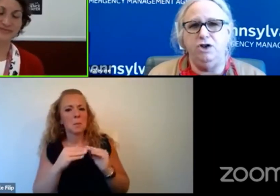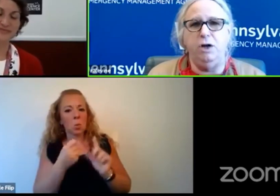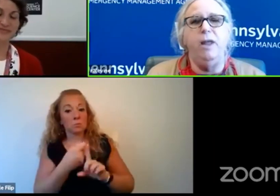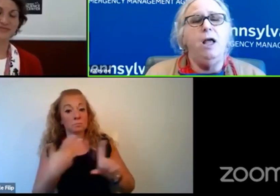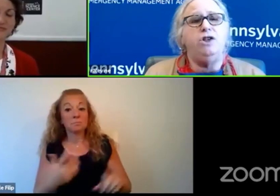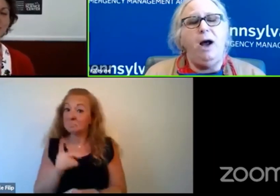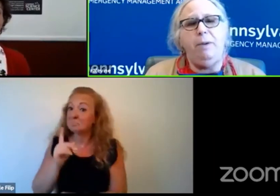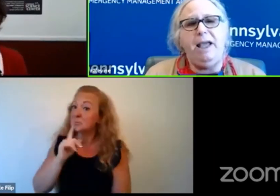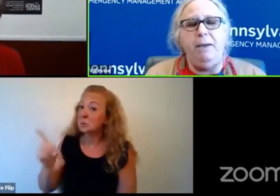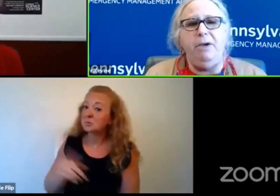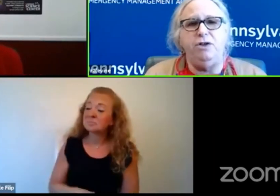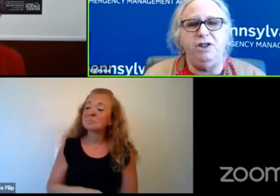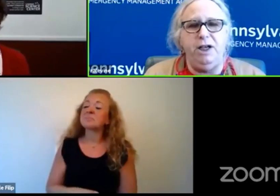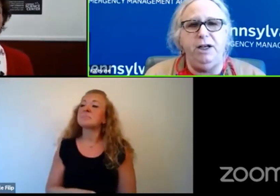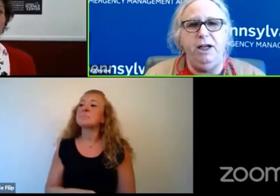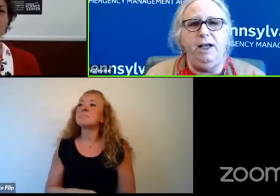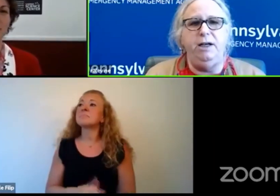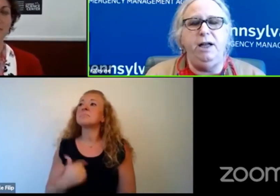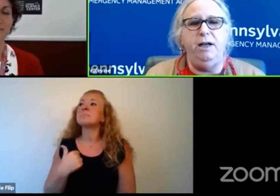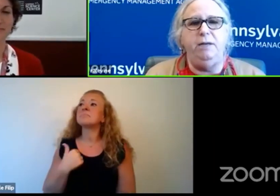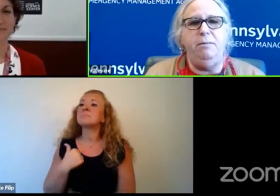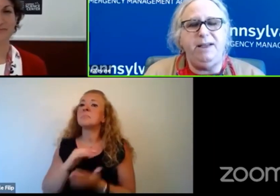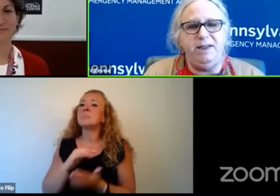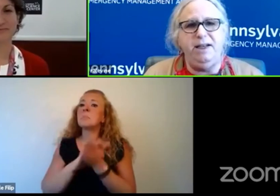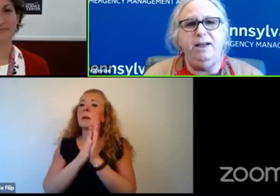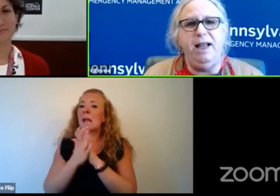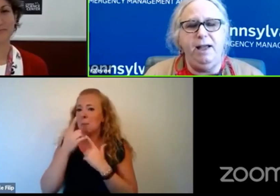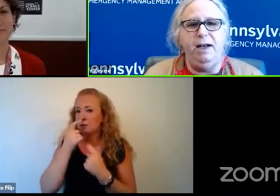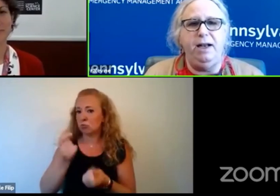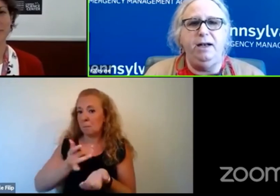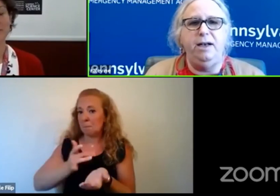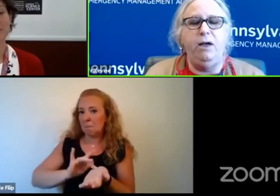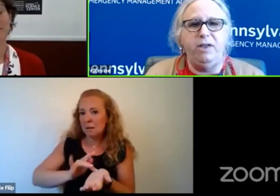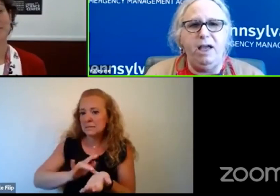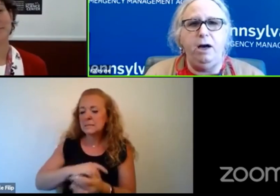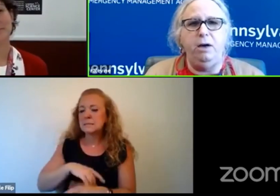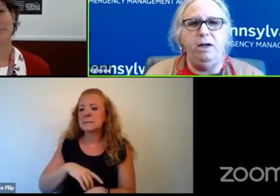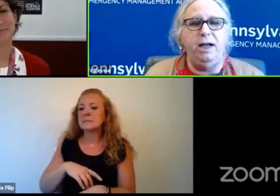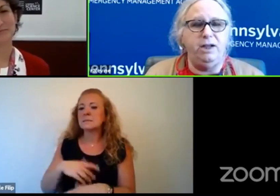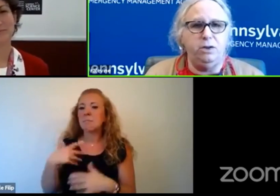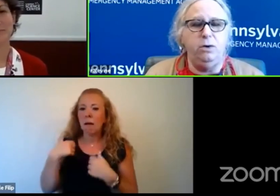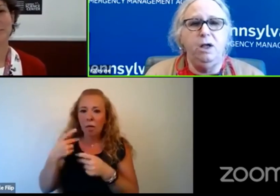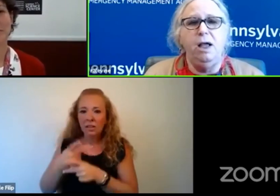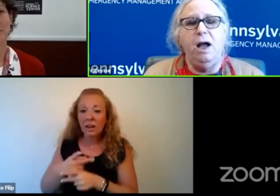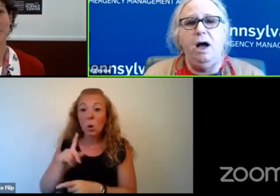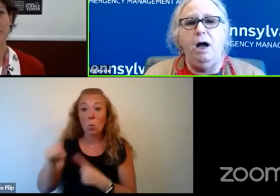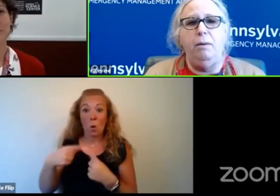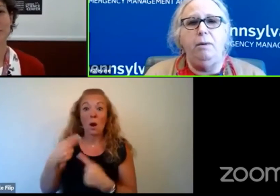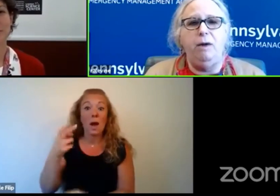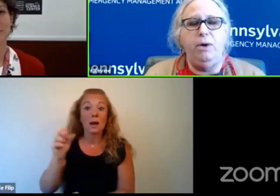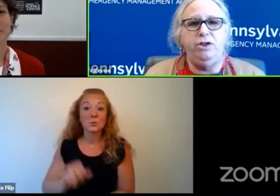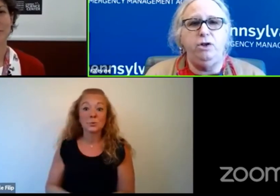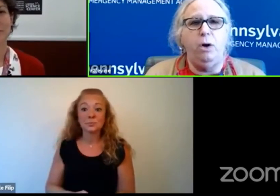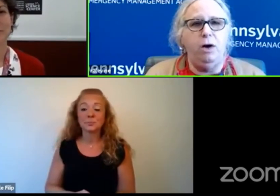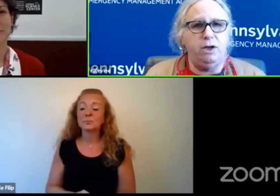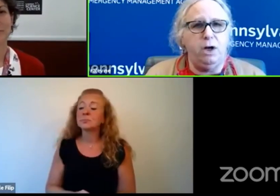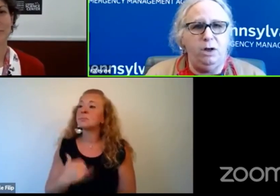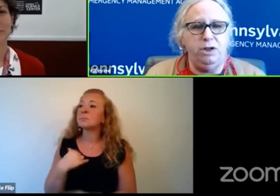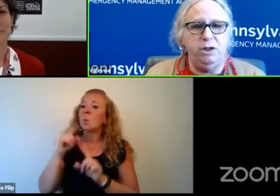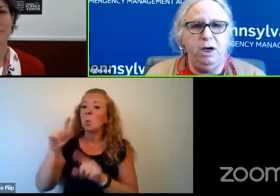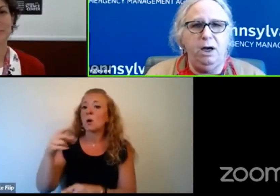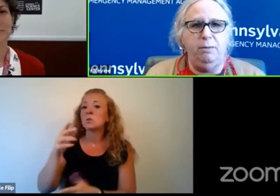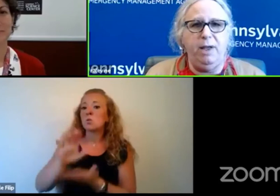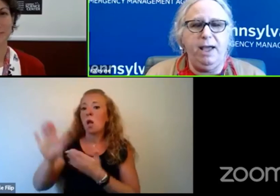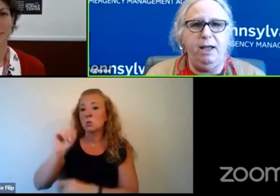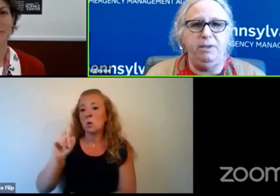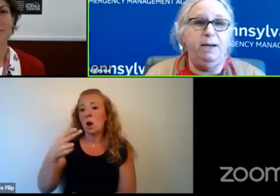Sure. So I became interested in, in medicine and, and, and healthcare in high school. Um, I went to Harvard College,